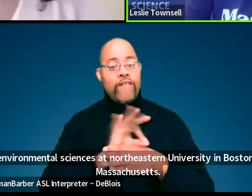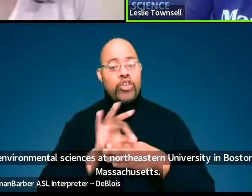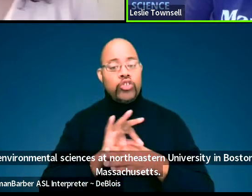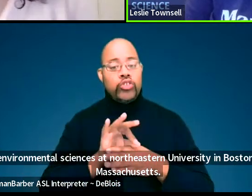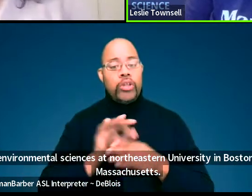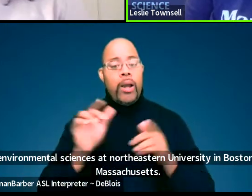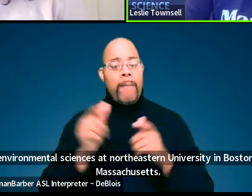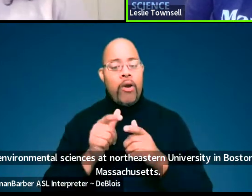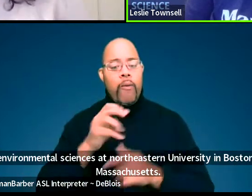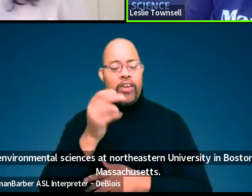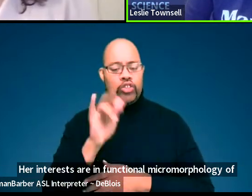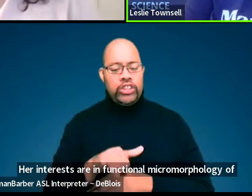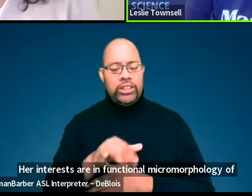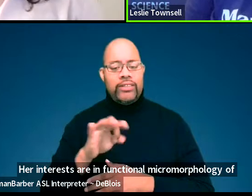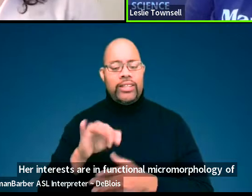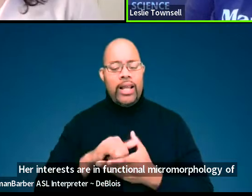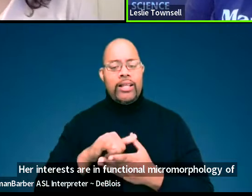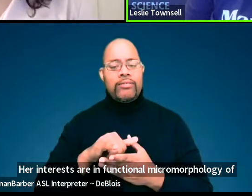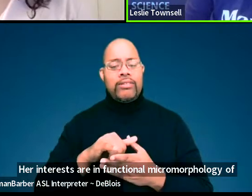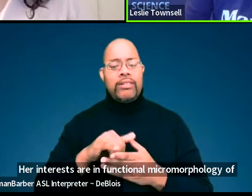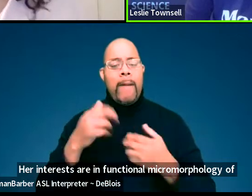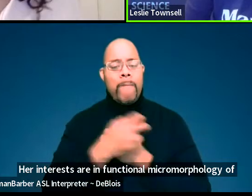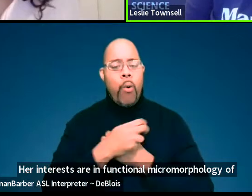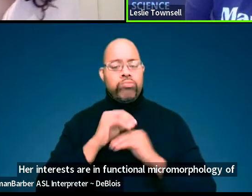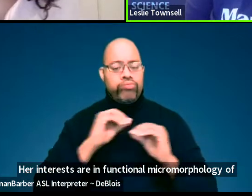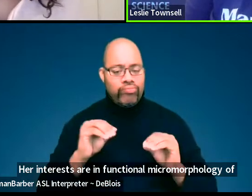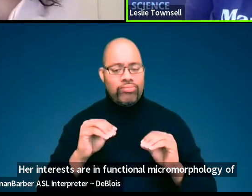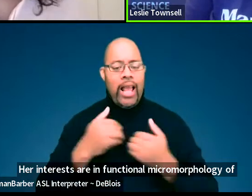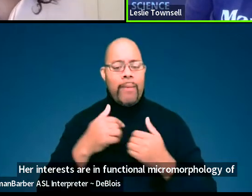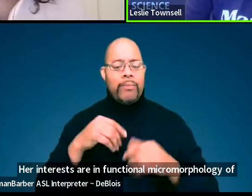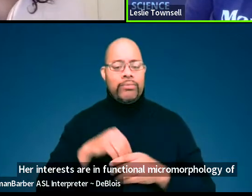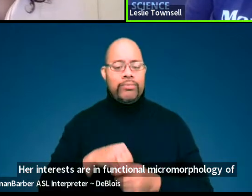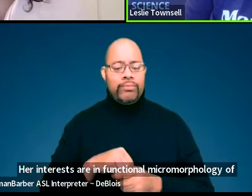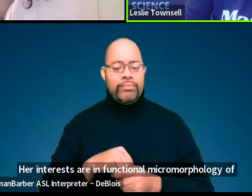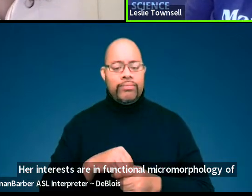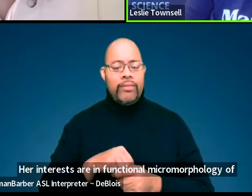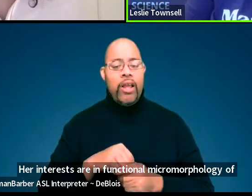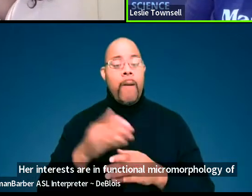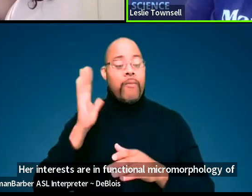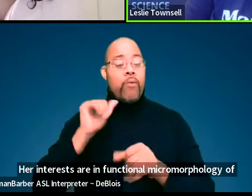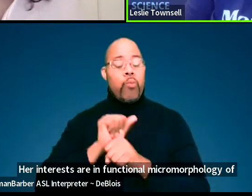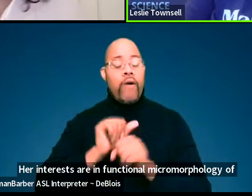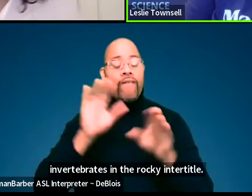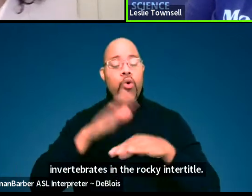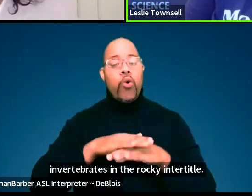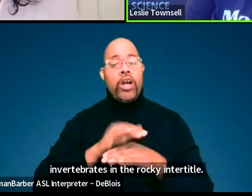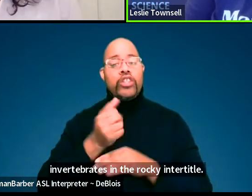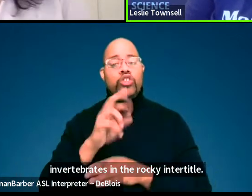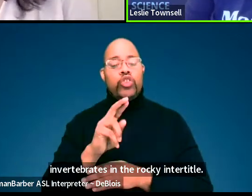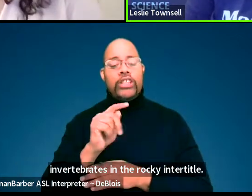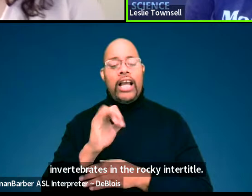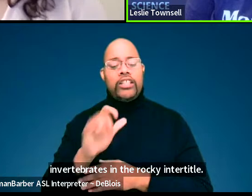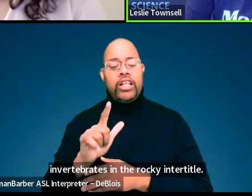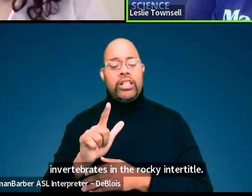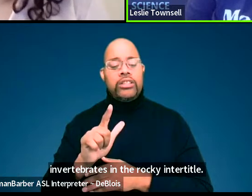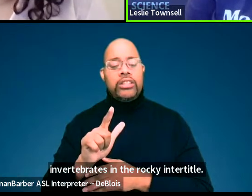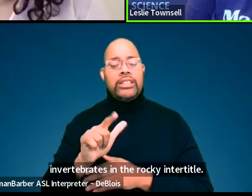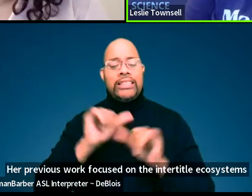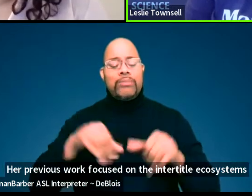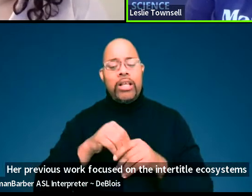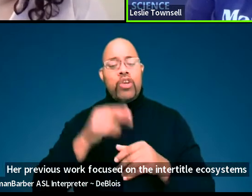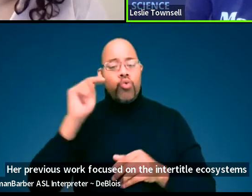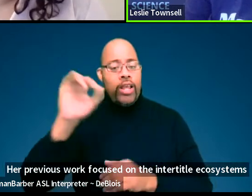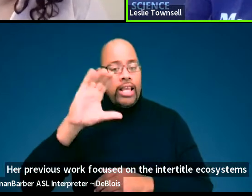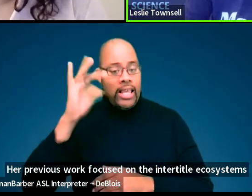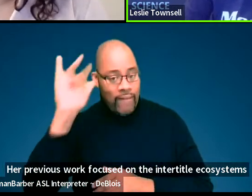micromorphology of invertebrates in the rocky intertidal. Her previous work focused on the intertidal ecosystems in Northern California